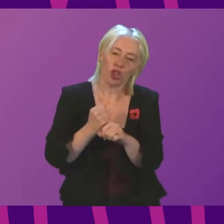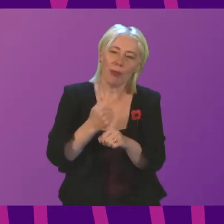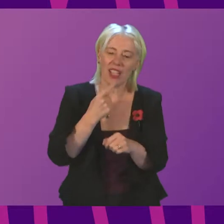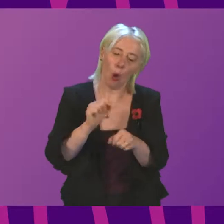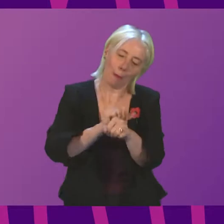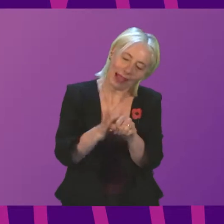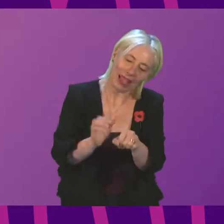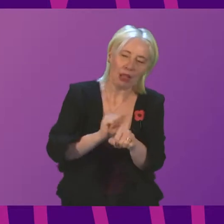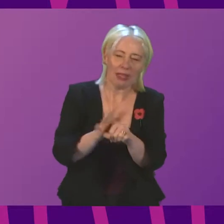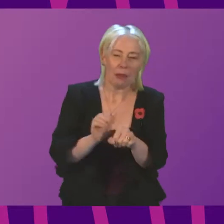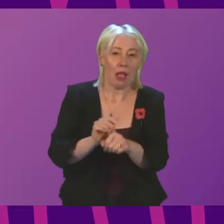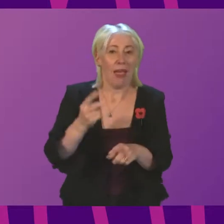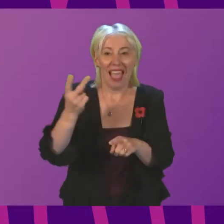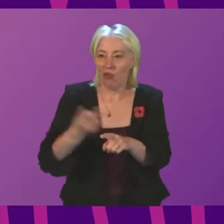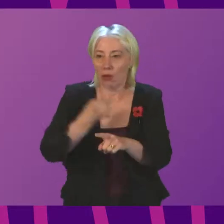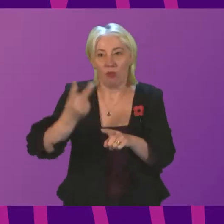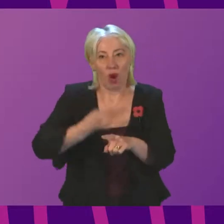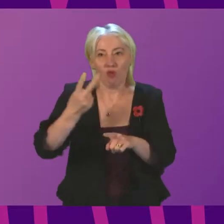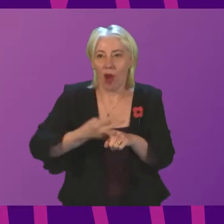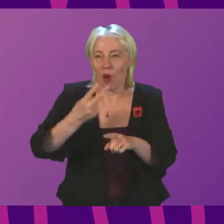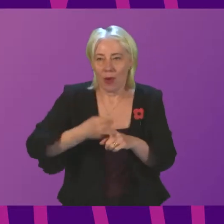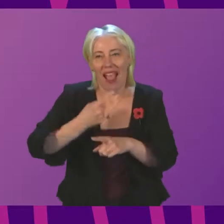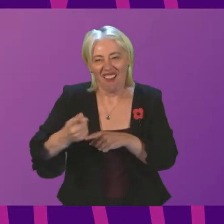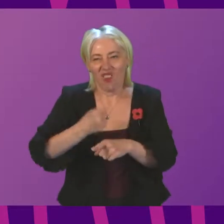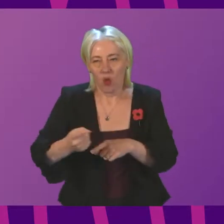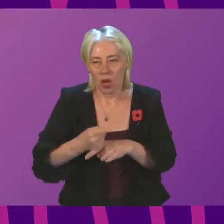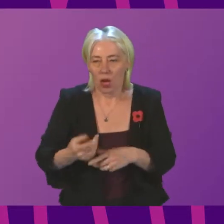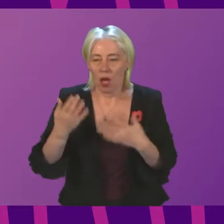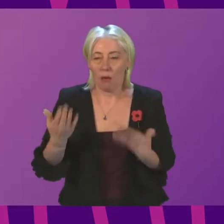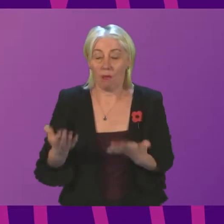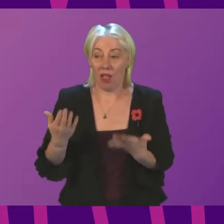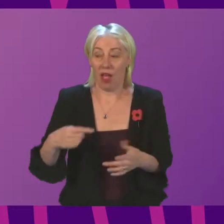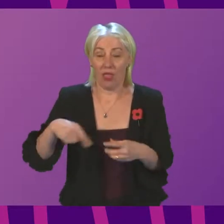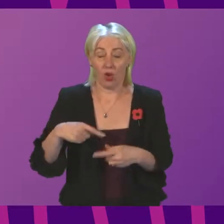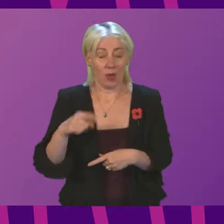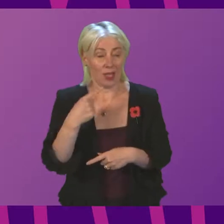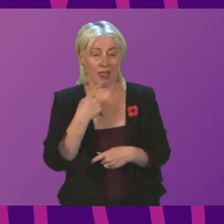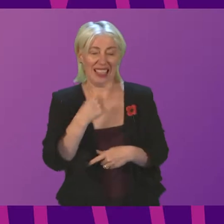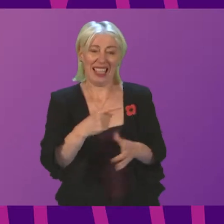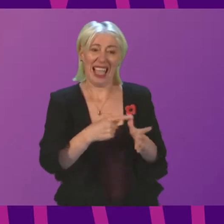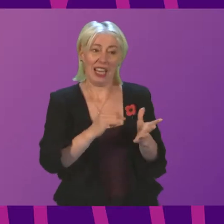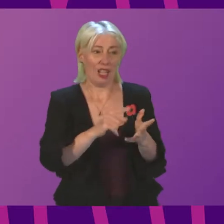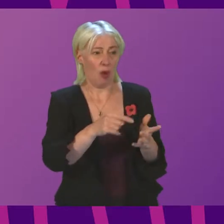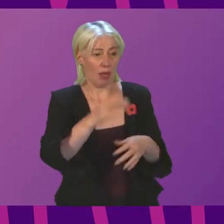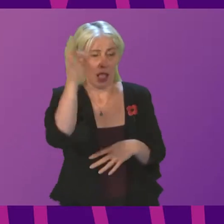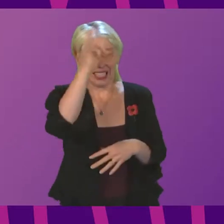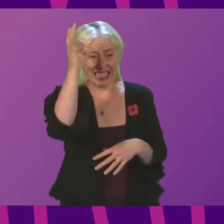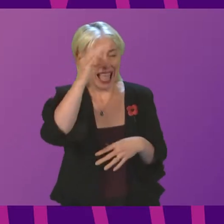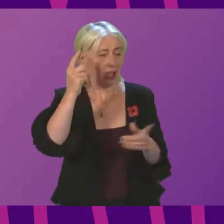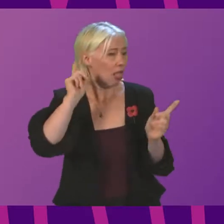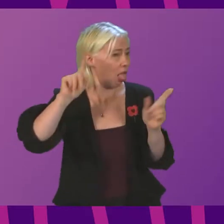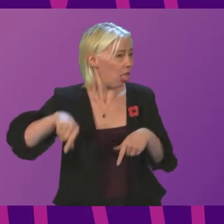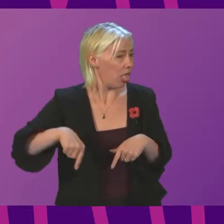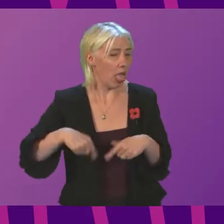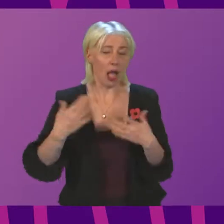The Deputy First Minister has doubled down on that today by accusing Anas Sarwar of being in denial. yet the former outgoing chief executive